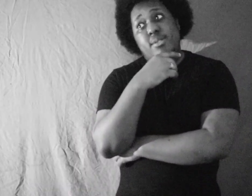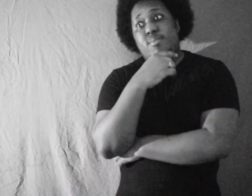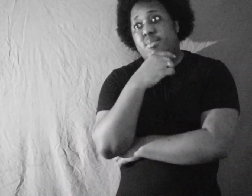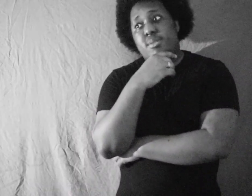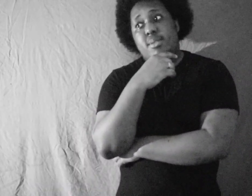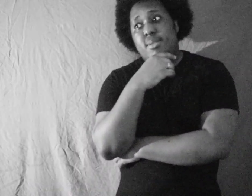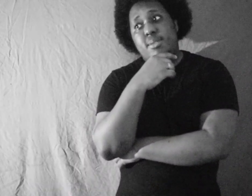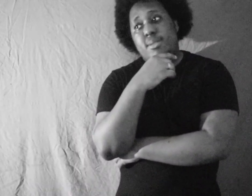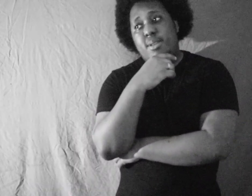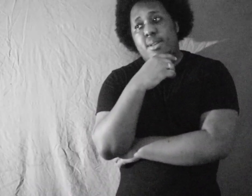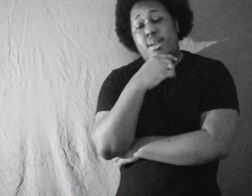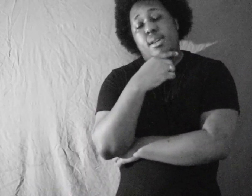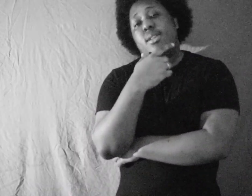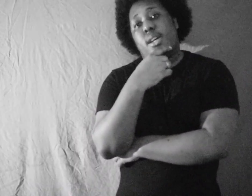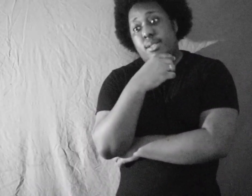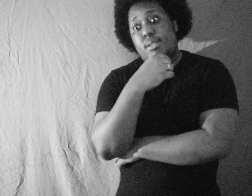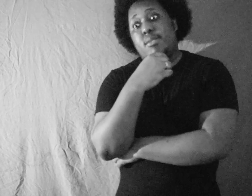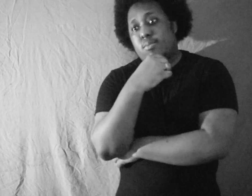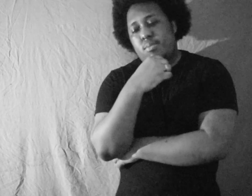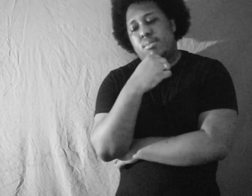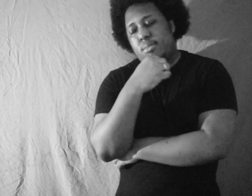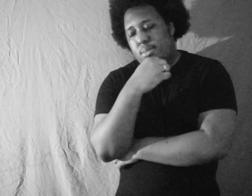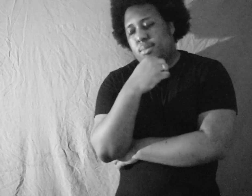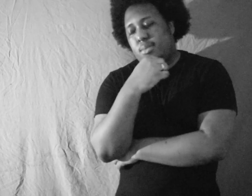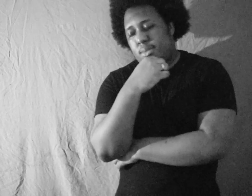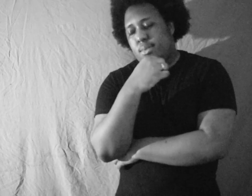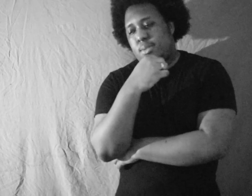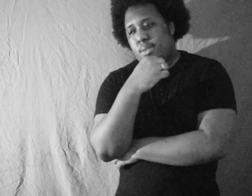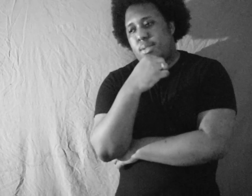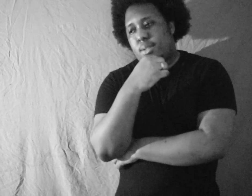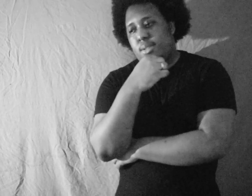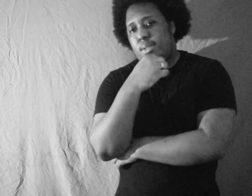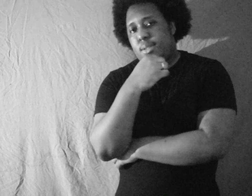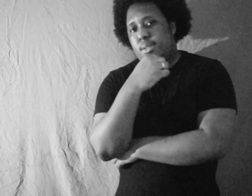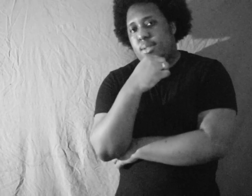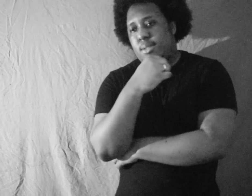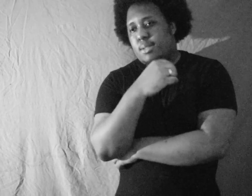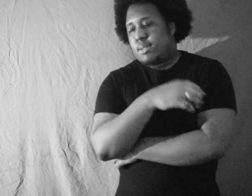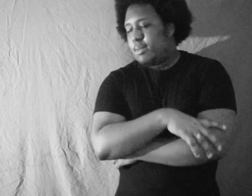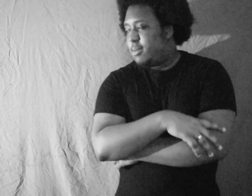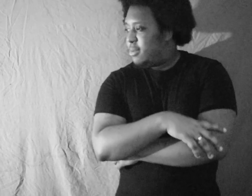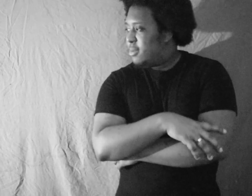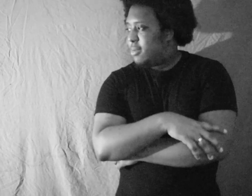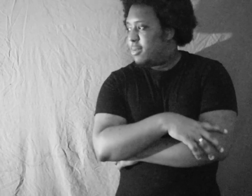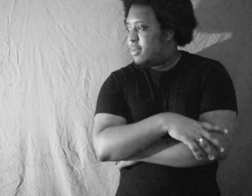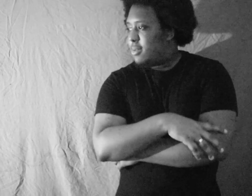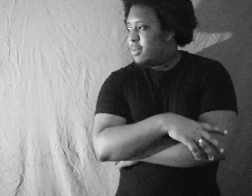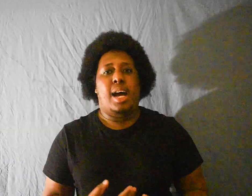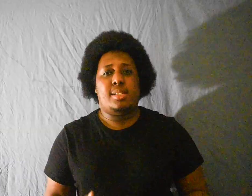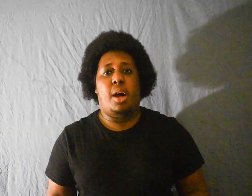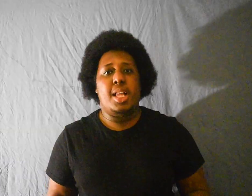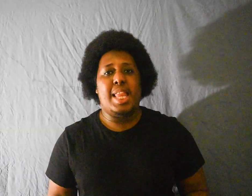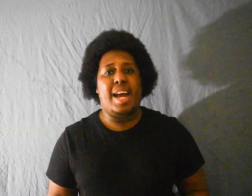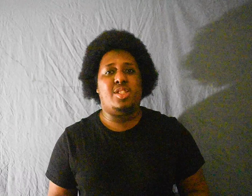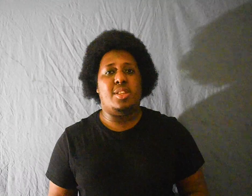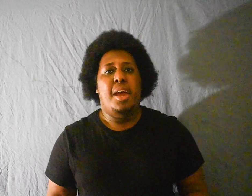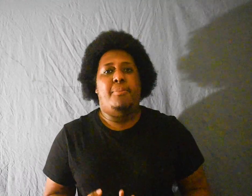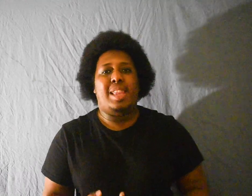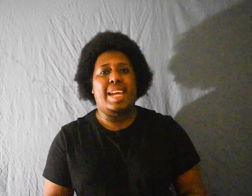with All this confusion I ain't known anything So I started questioning When I couldn't find the answers I started lashing Felt like